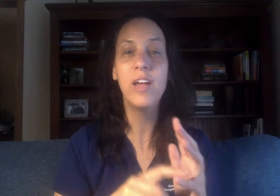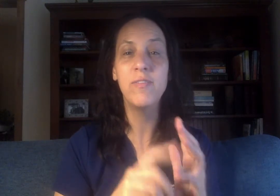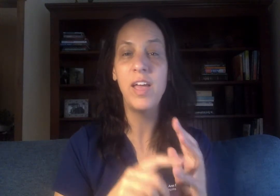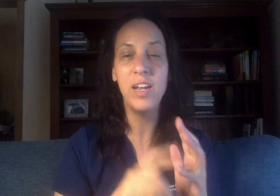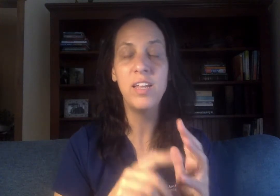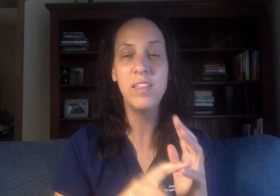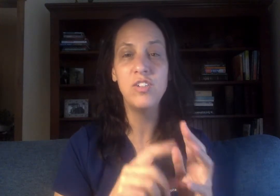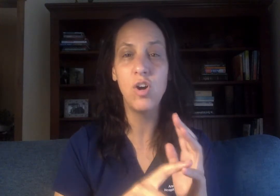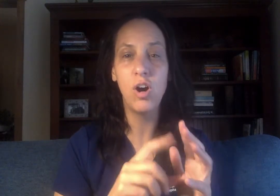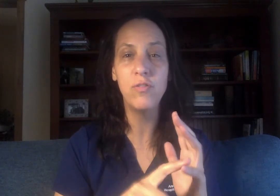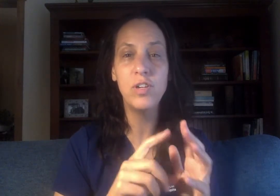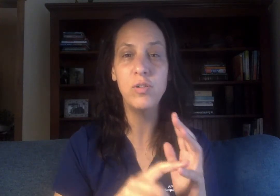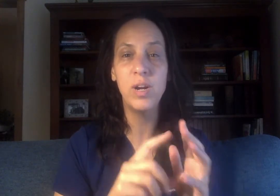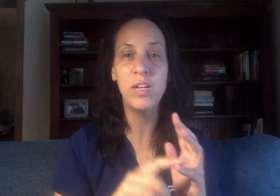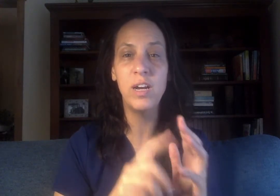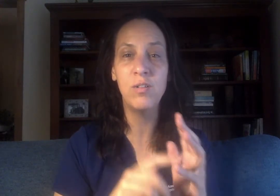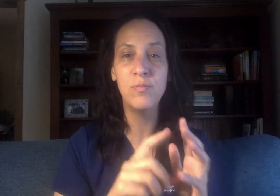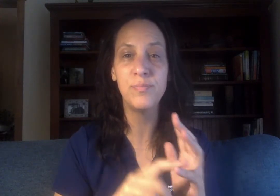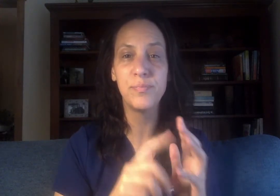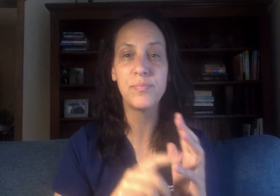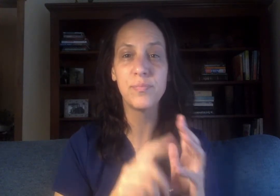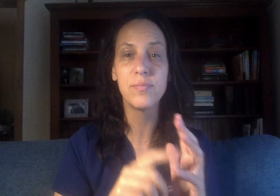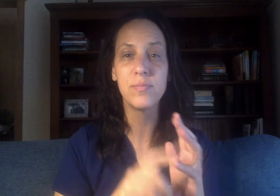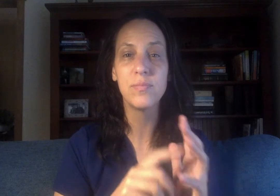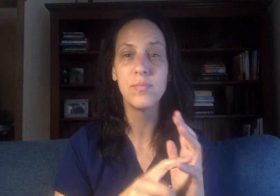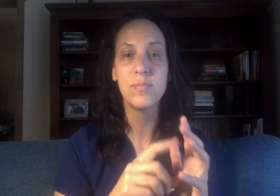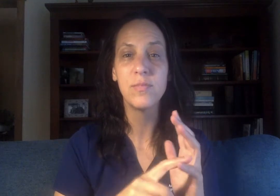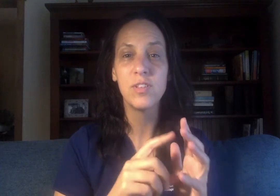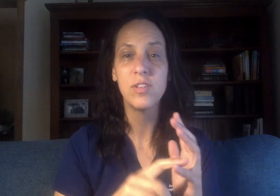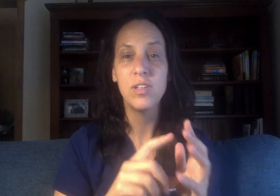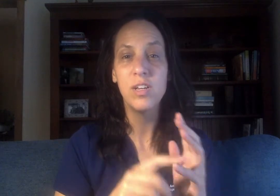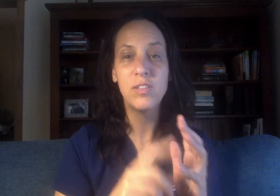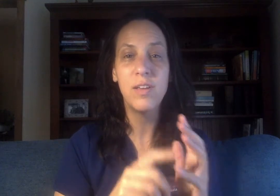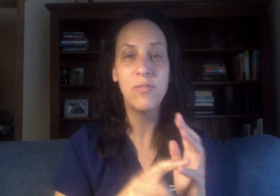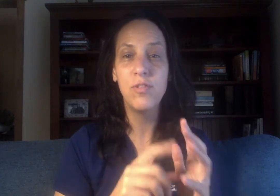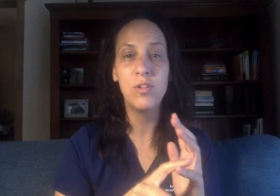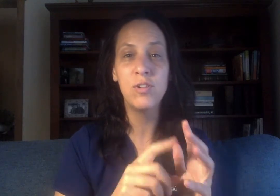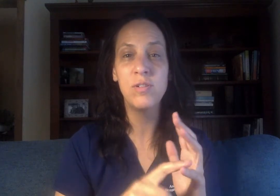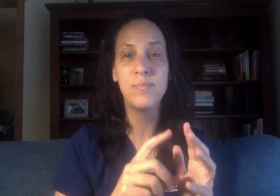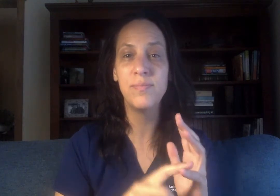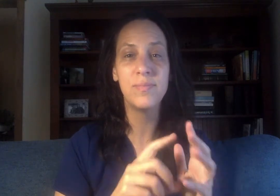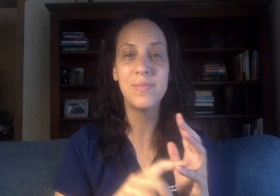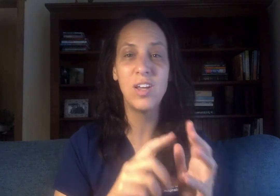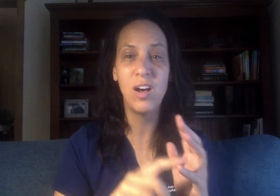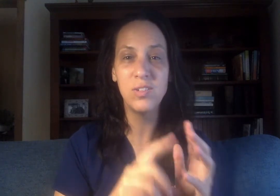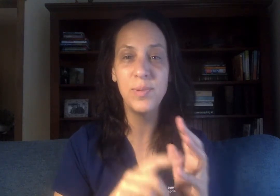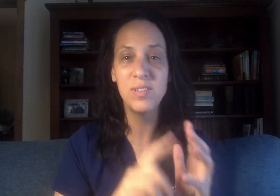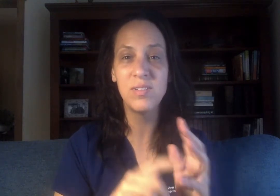have anything to offer you right now except for hospice